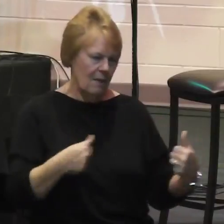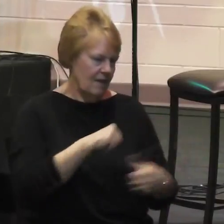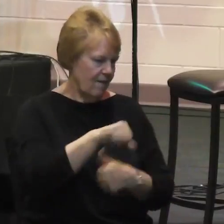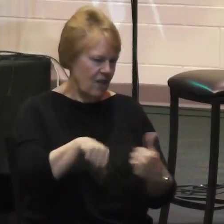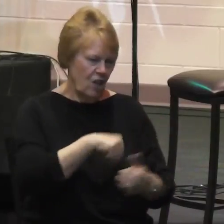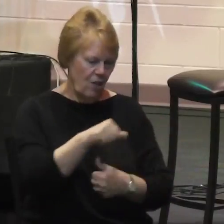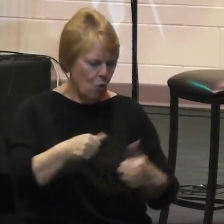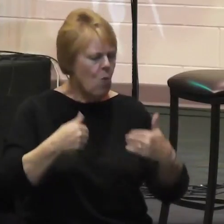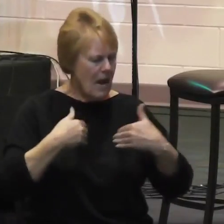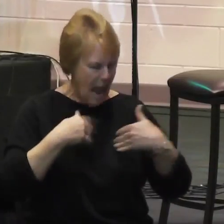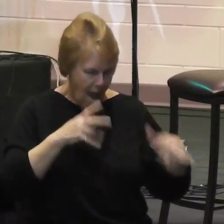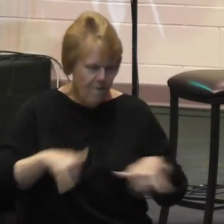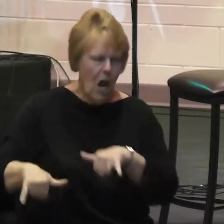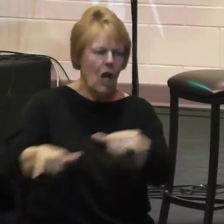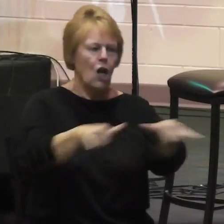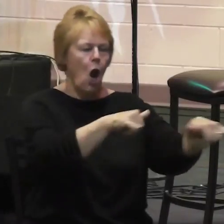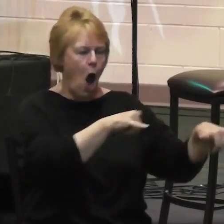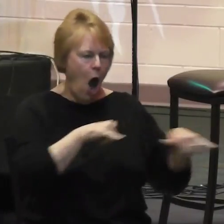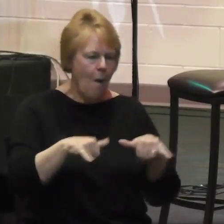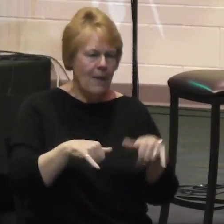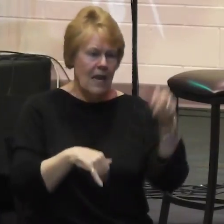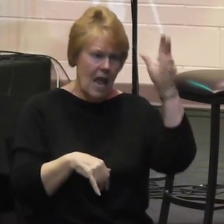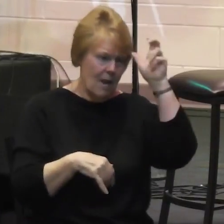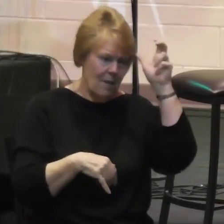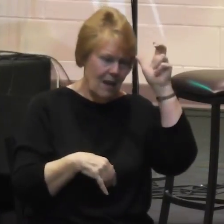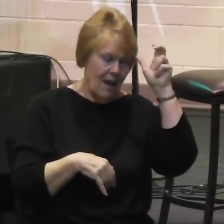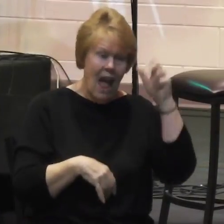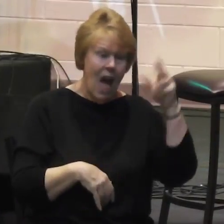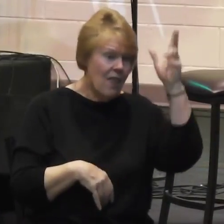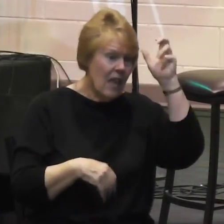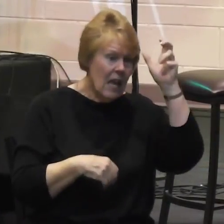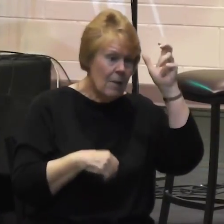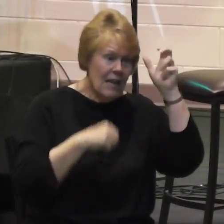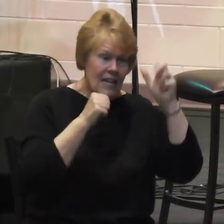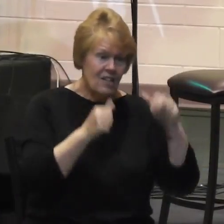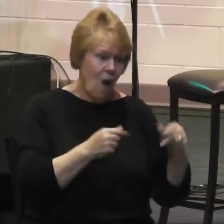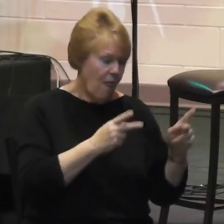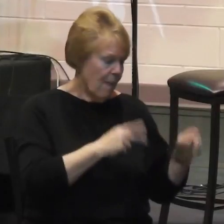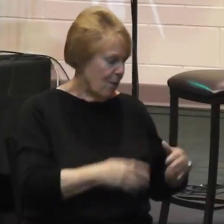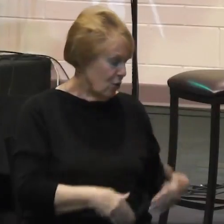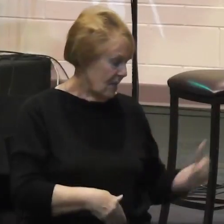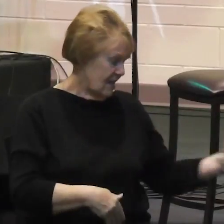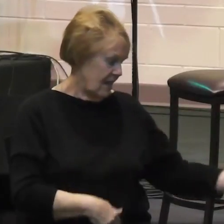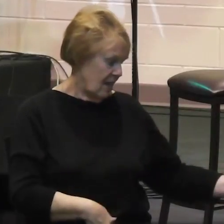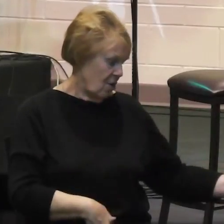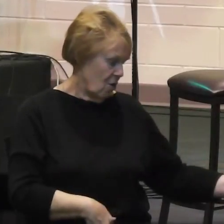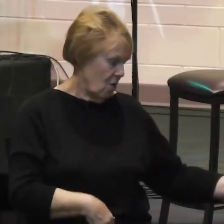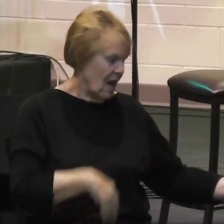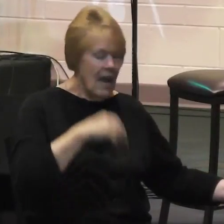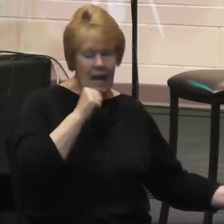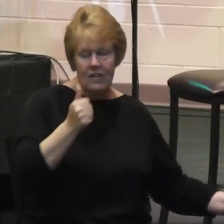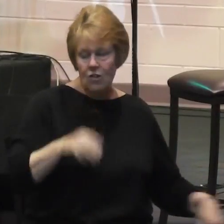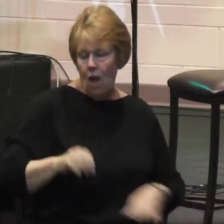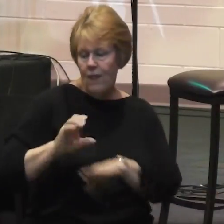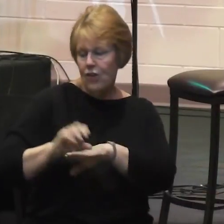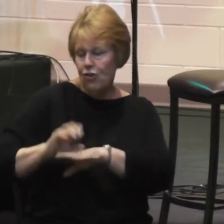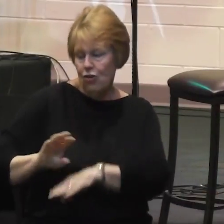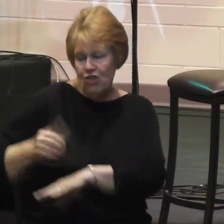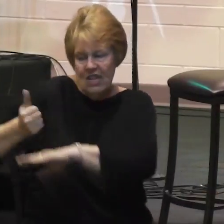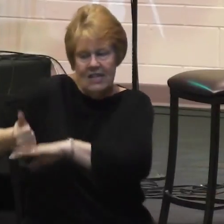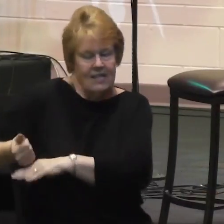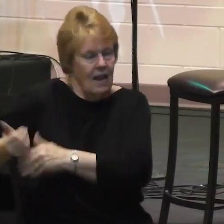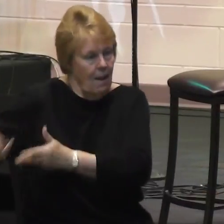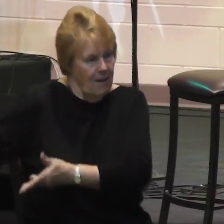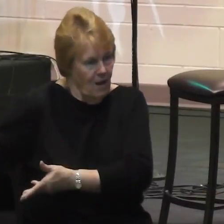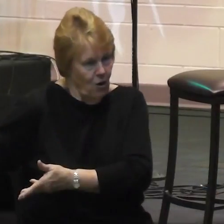And the common enemy is not the person who is sitting next to you. It is not the church that is next door. A common